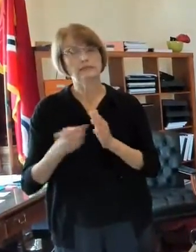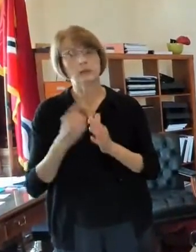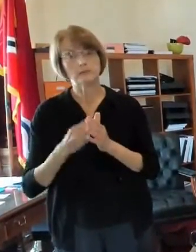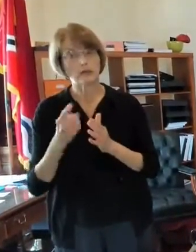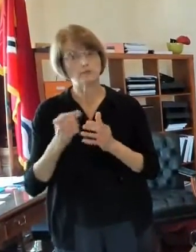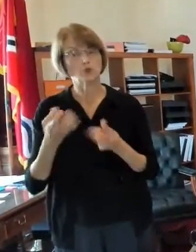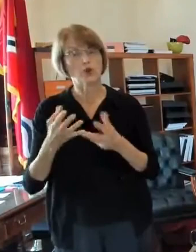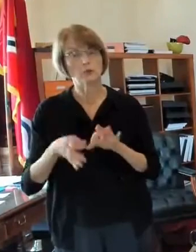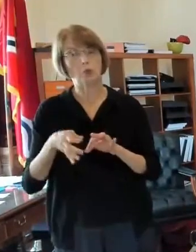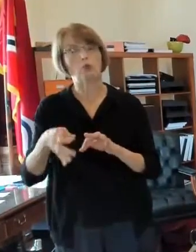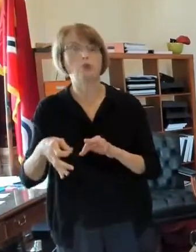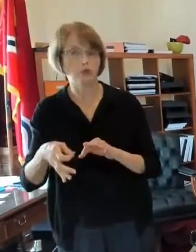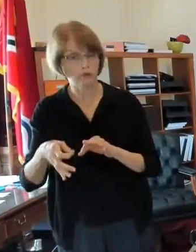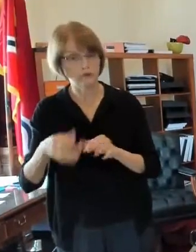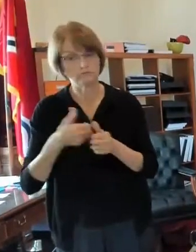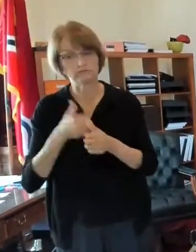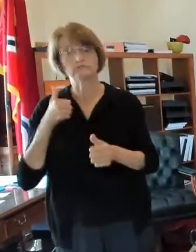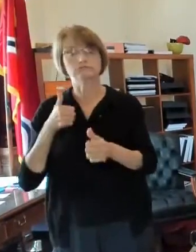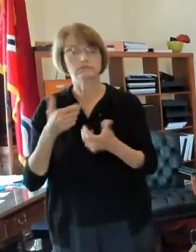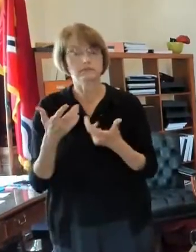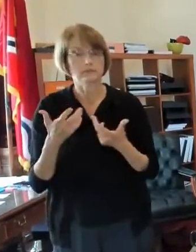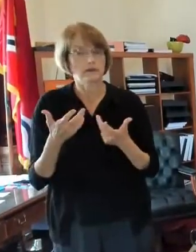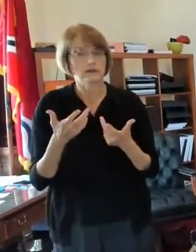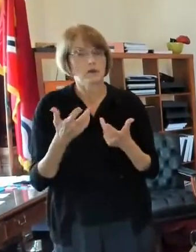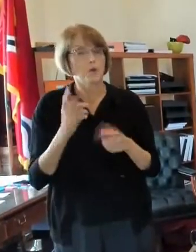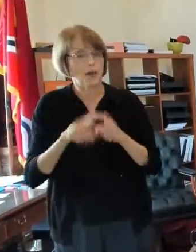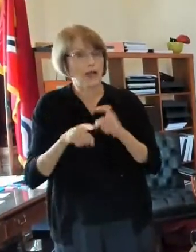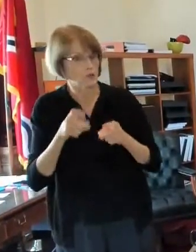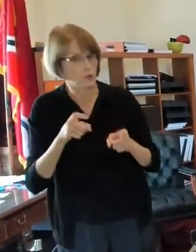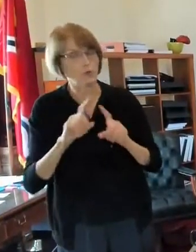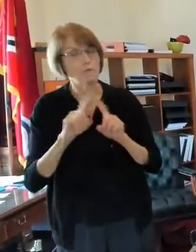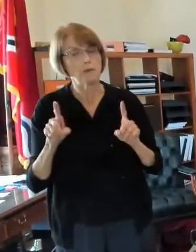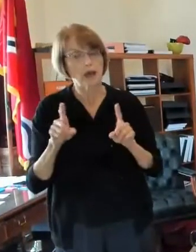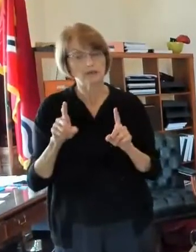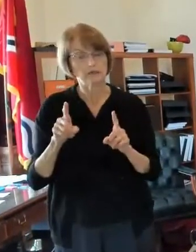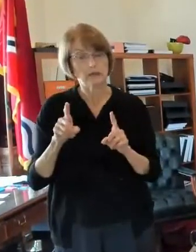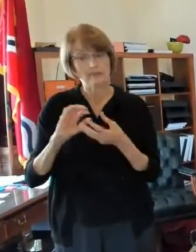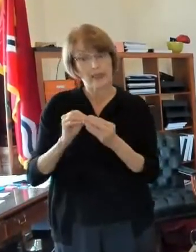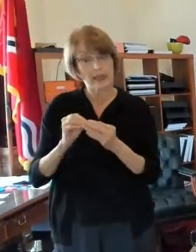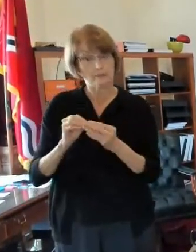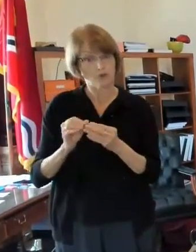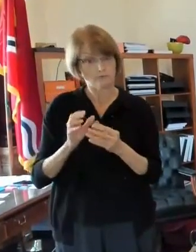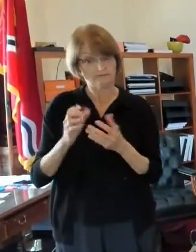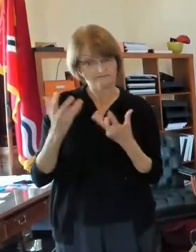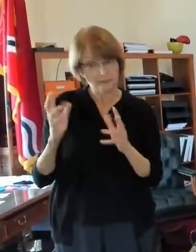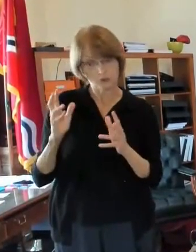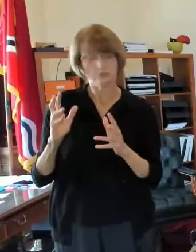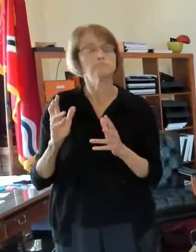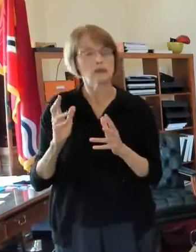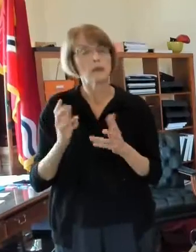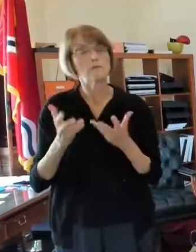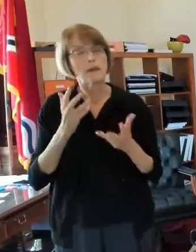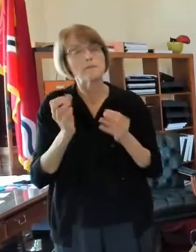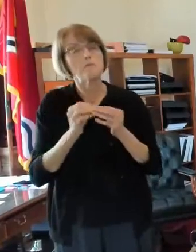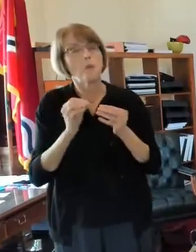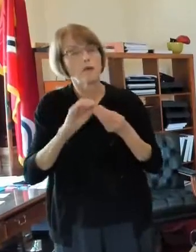we had any control over but we still may be receiving some results from the state now